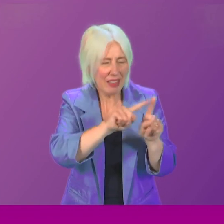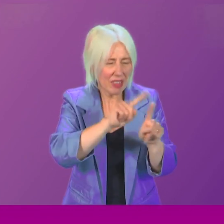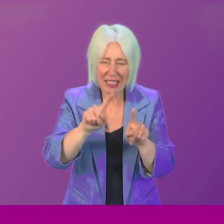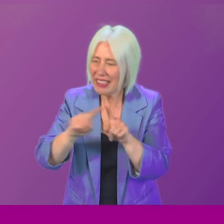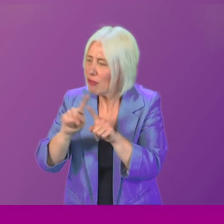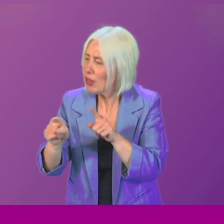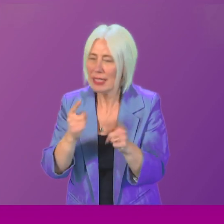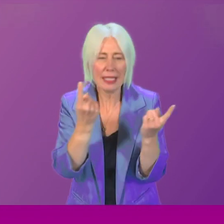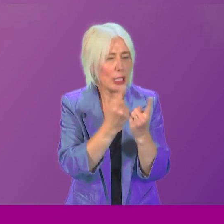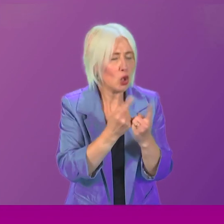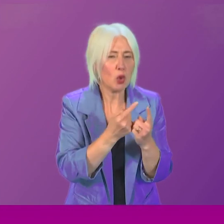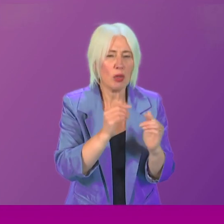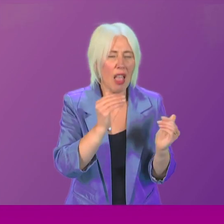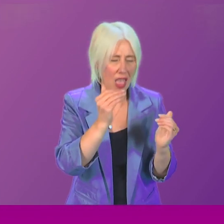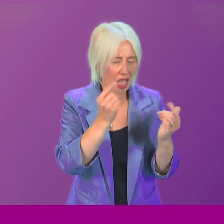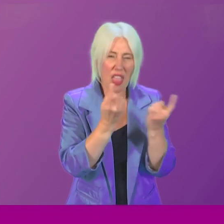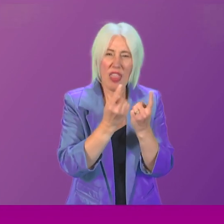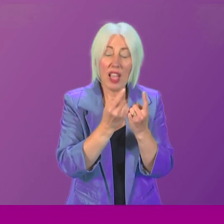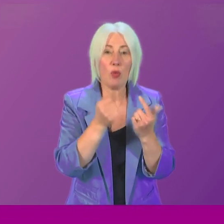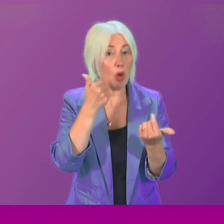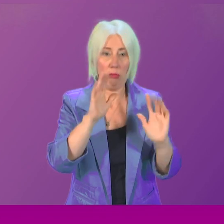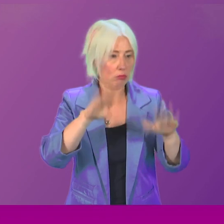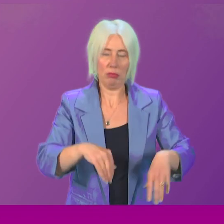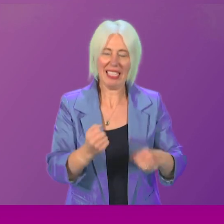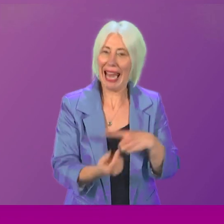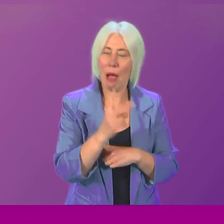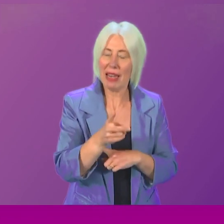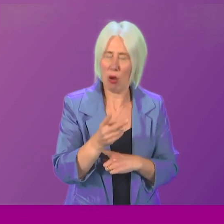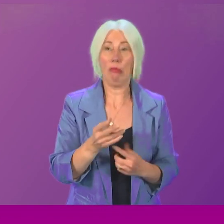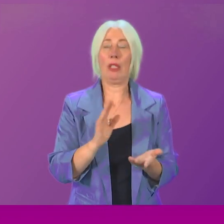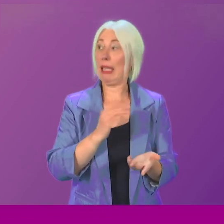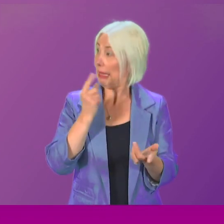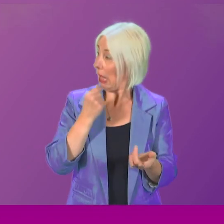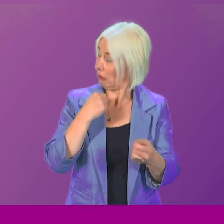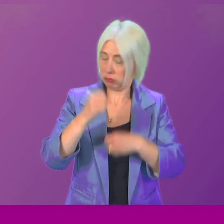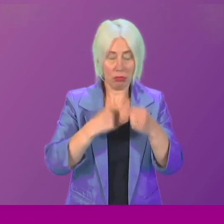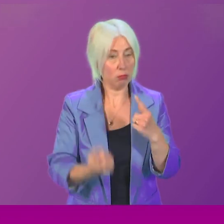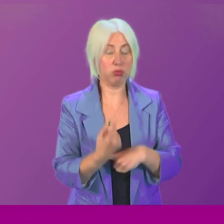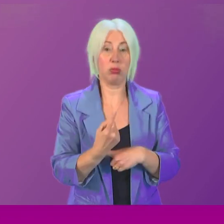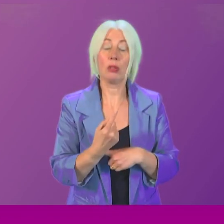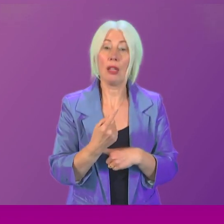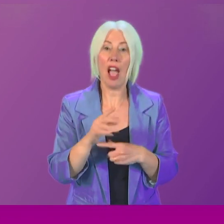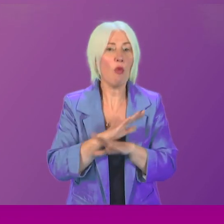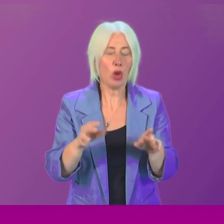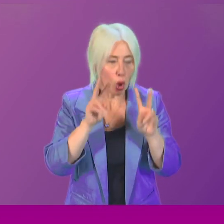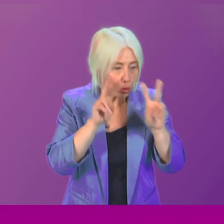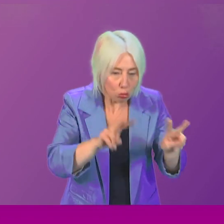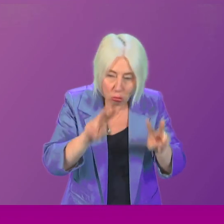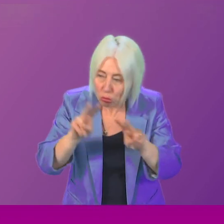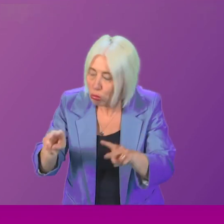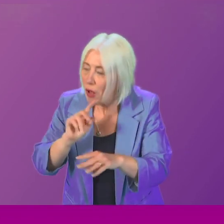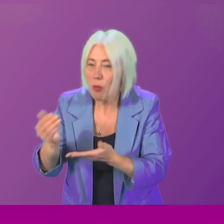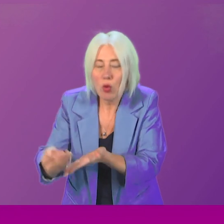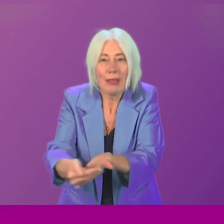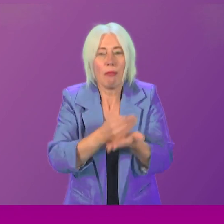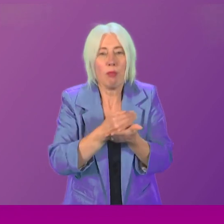injustices that we thought were long gone can reoccur if we are not vigilant and if we don't guard against